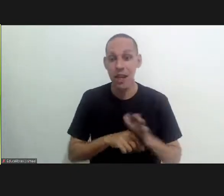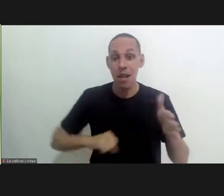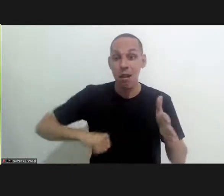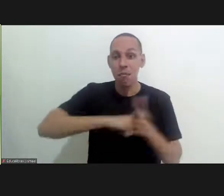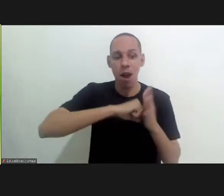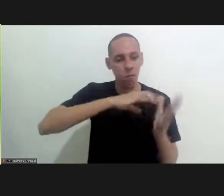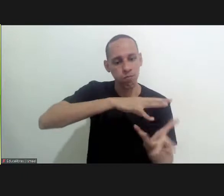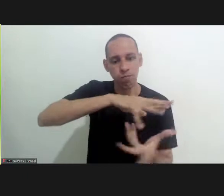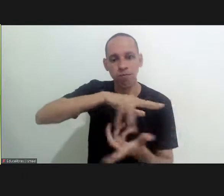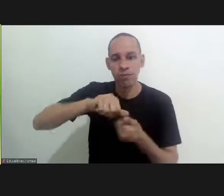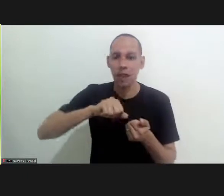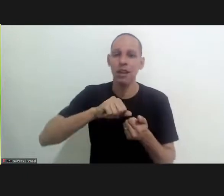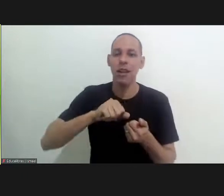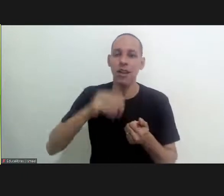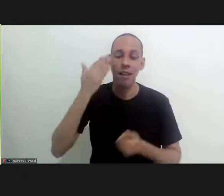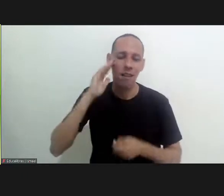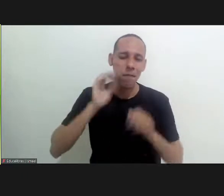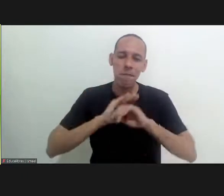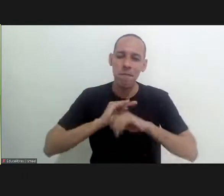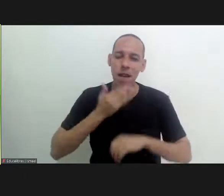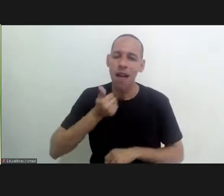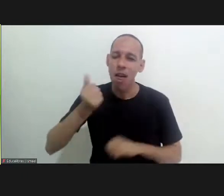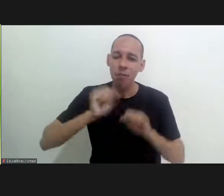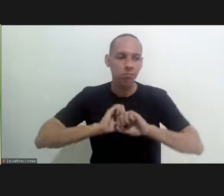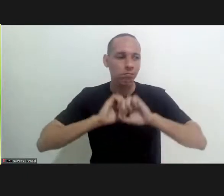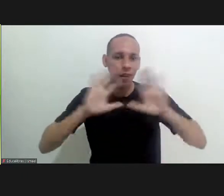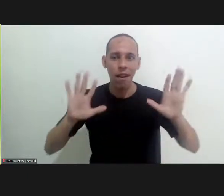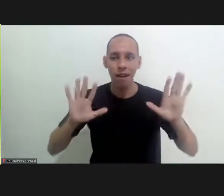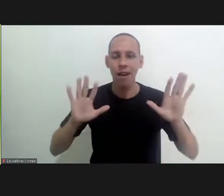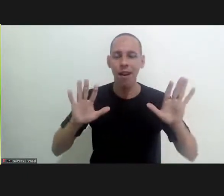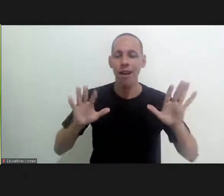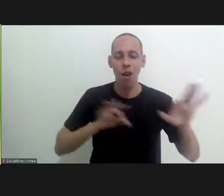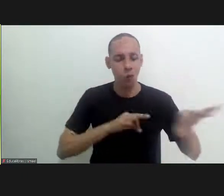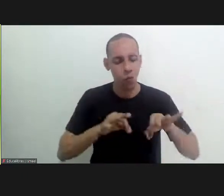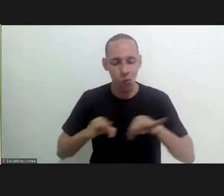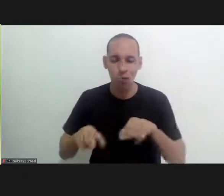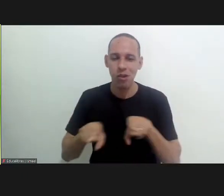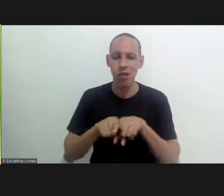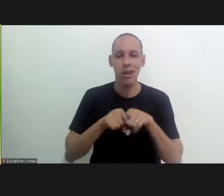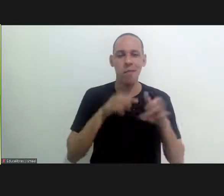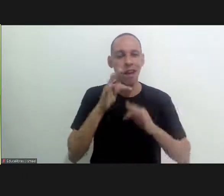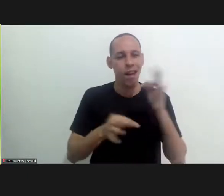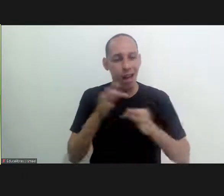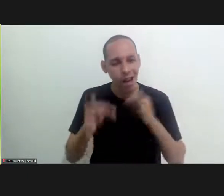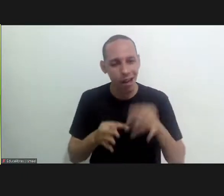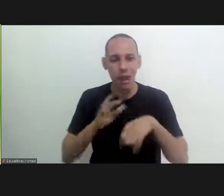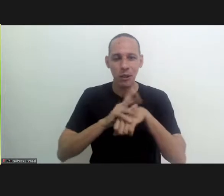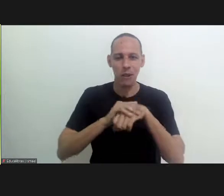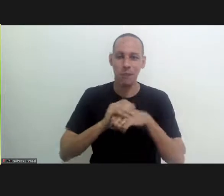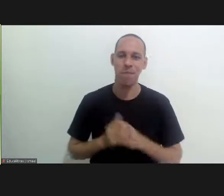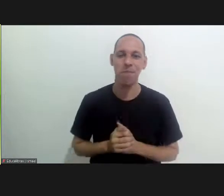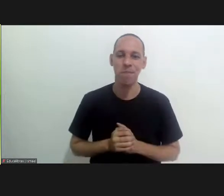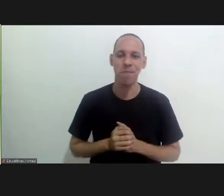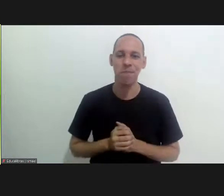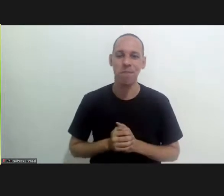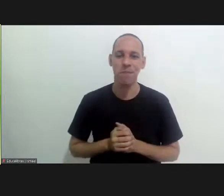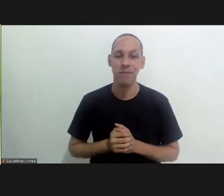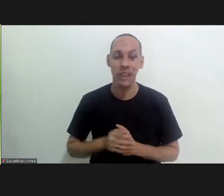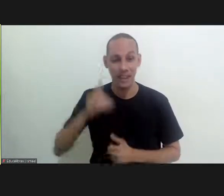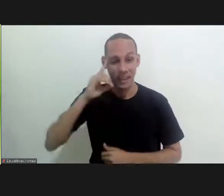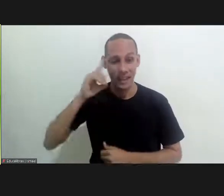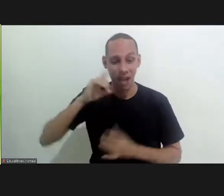had a global impact for us to understand, control the disease, the Chagas disease.